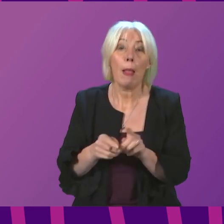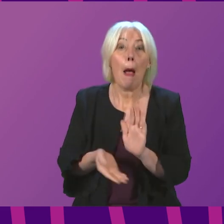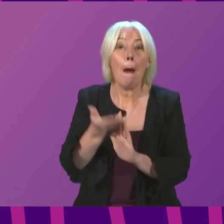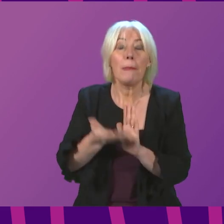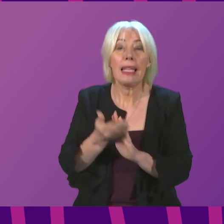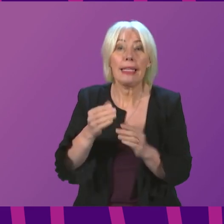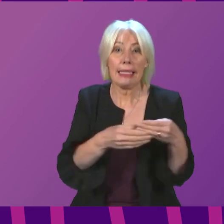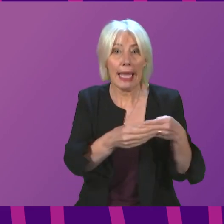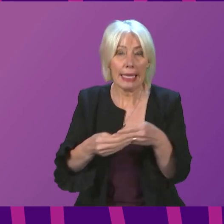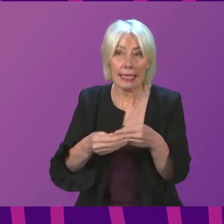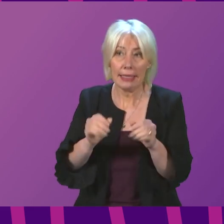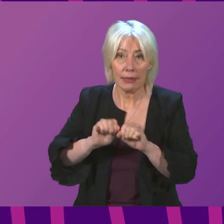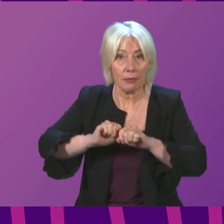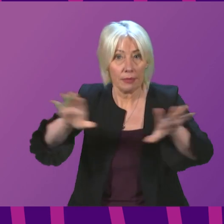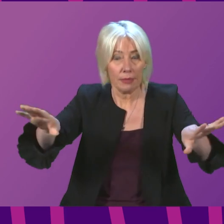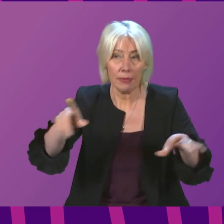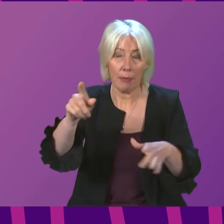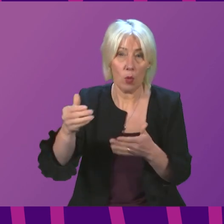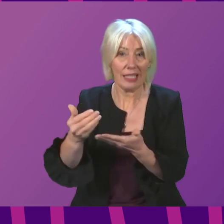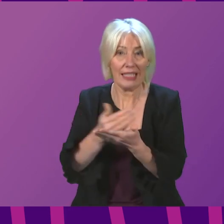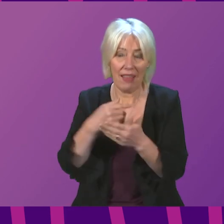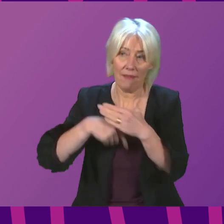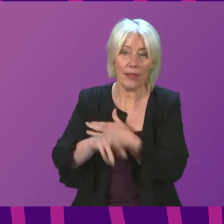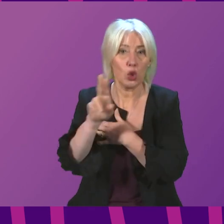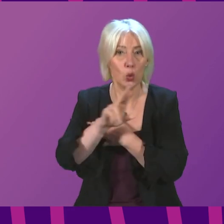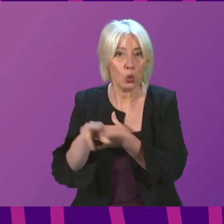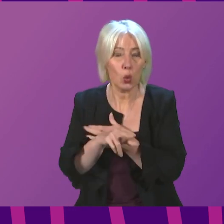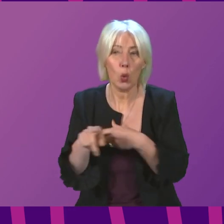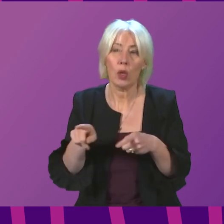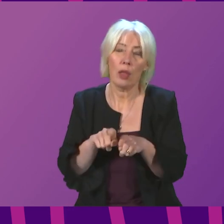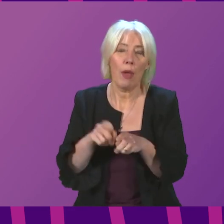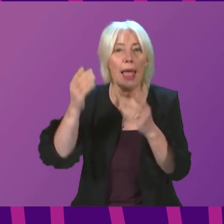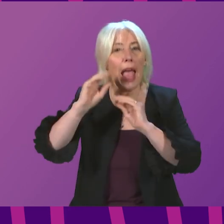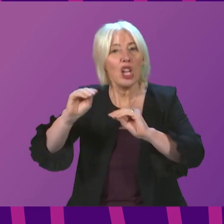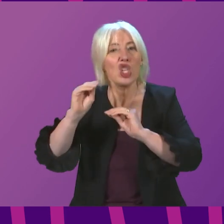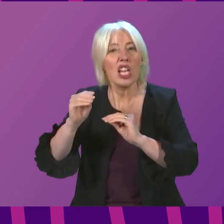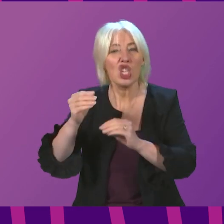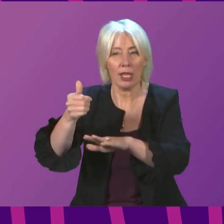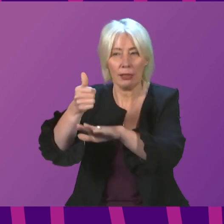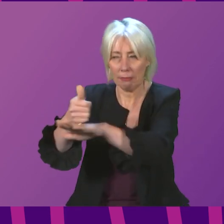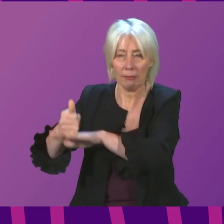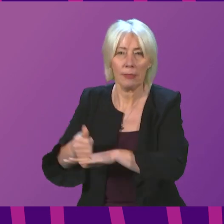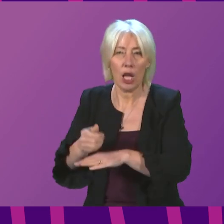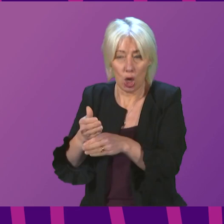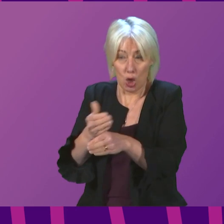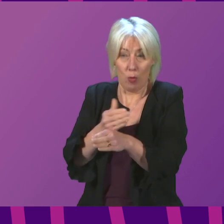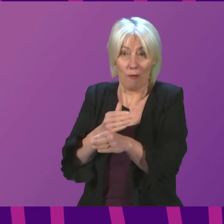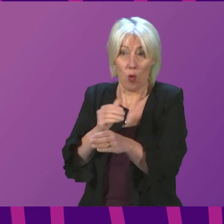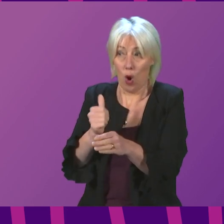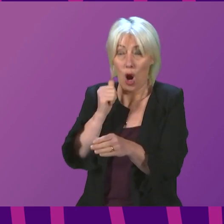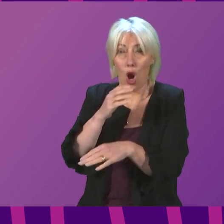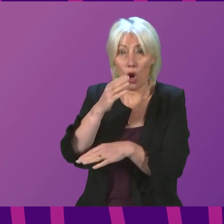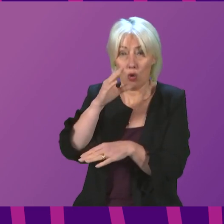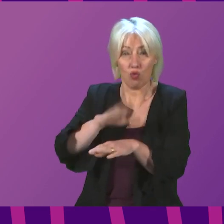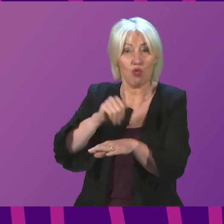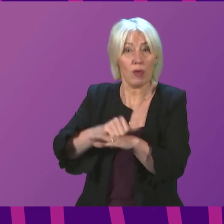was issued around safety in schools and other education settings just before the end of term to